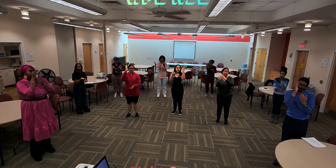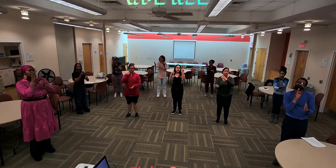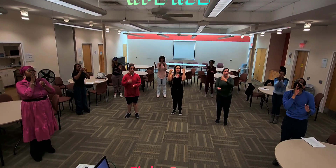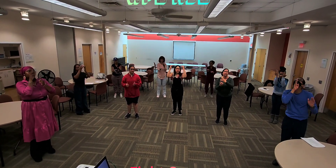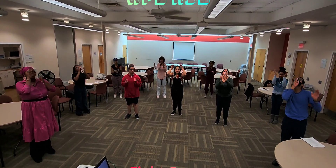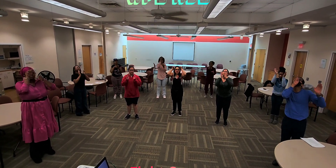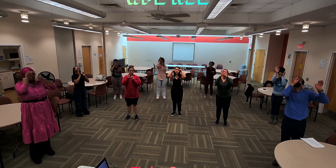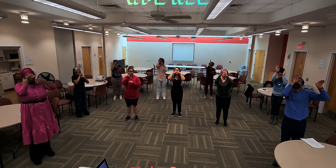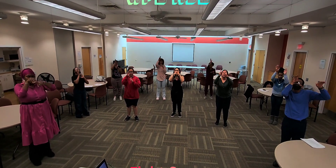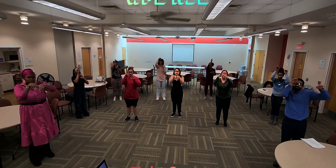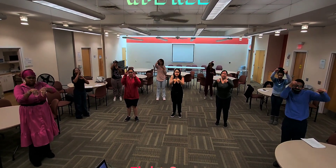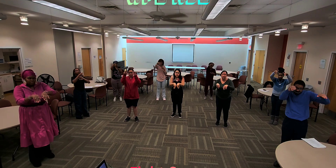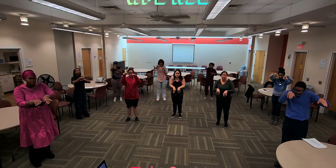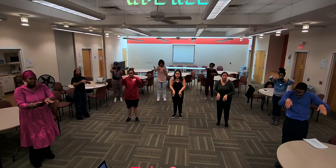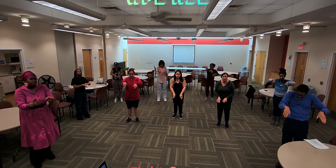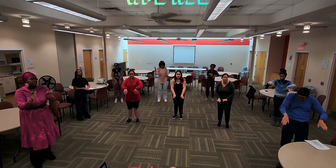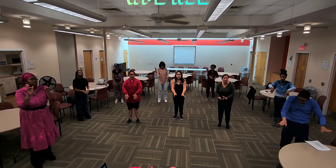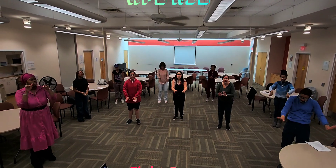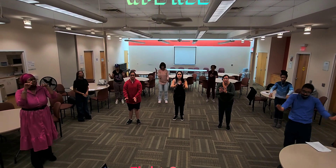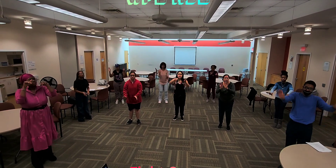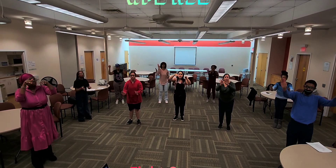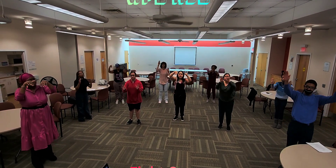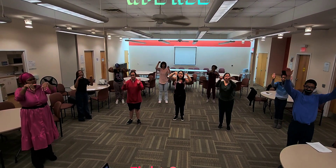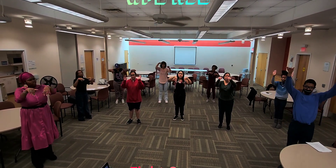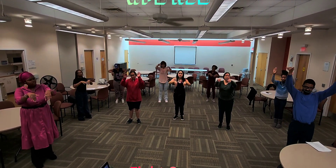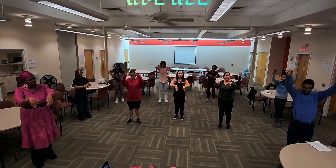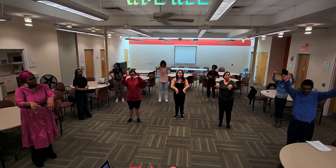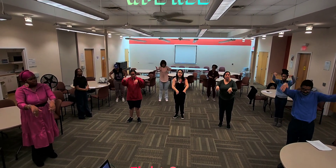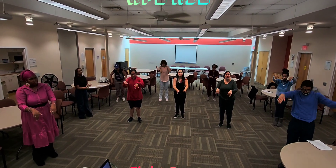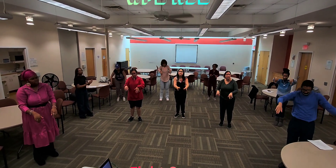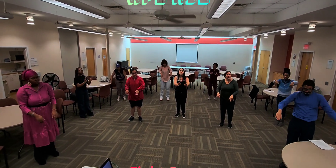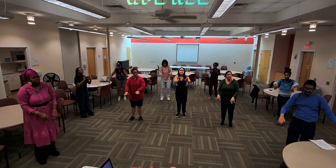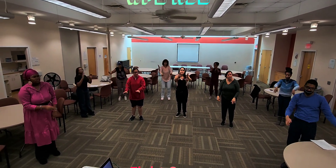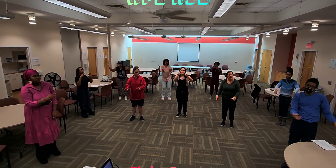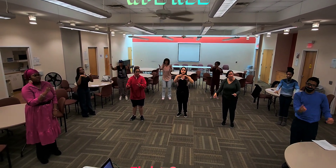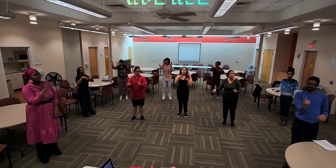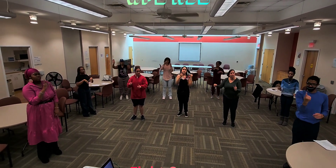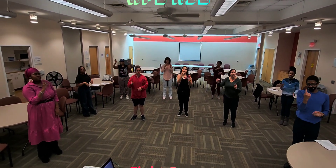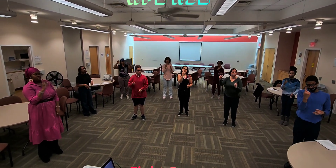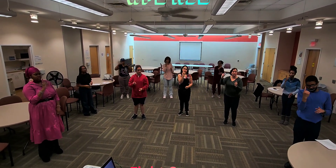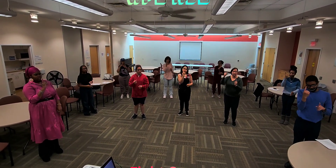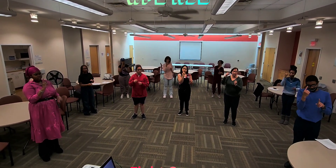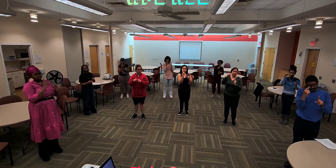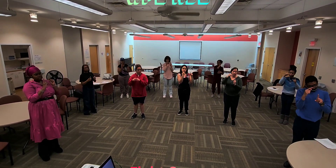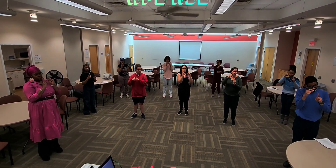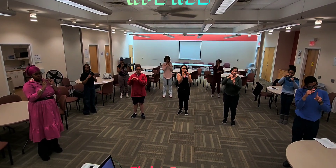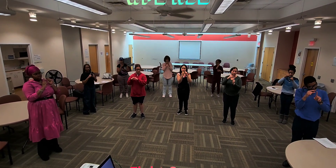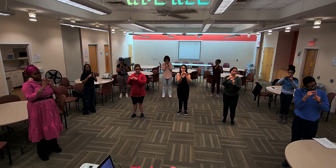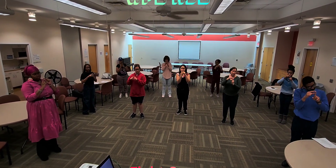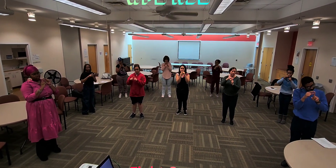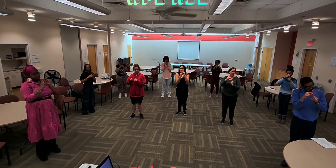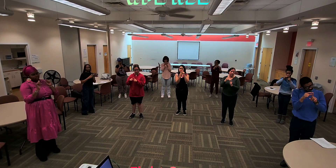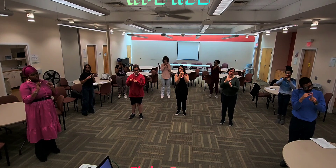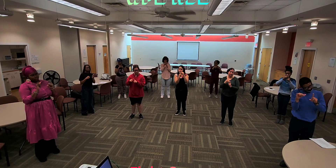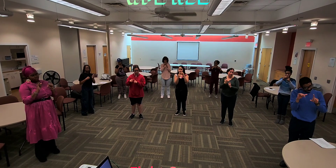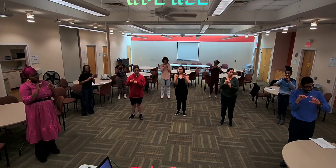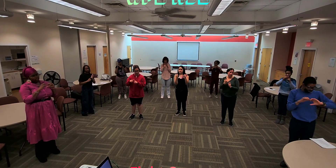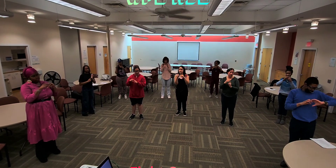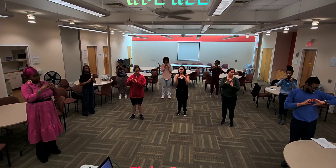waves into motion Like how a single word can make a heart